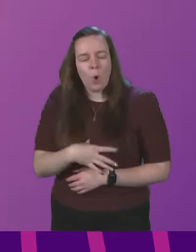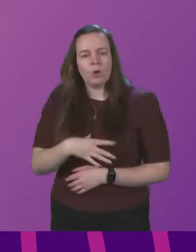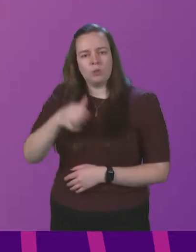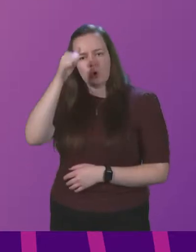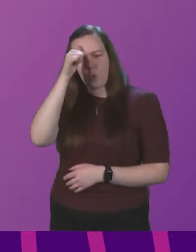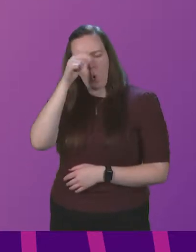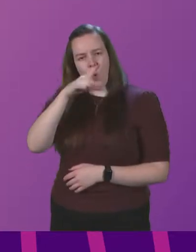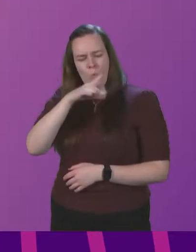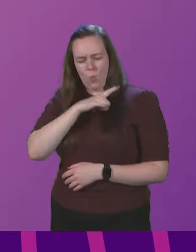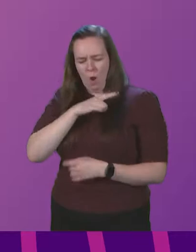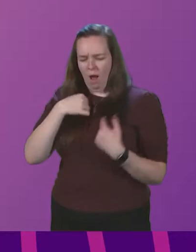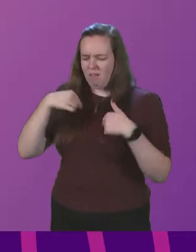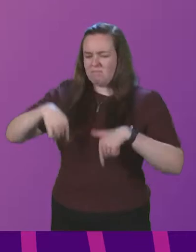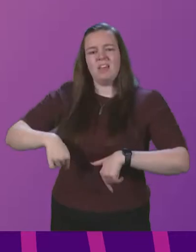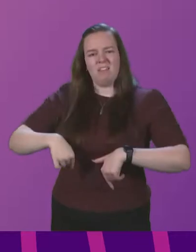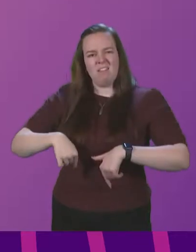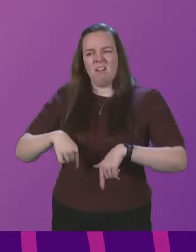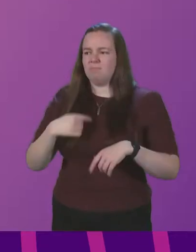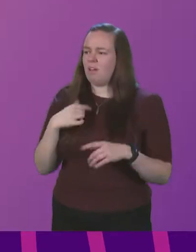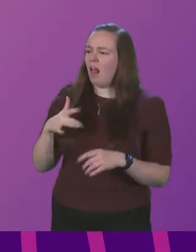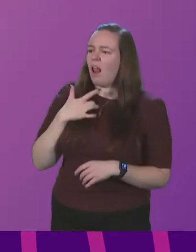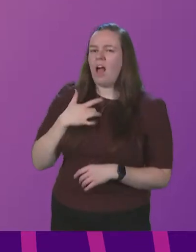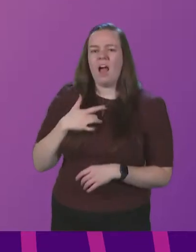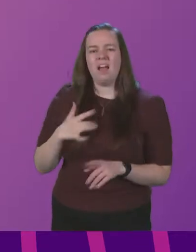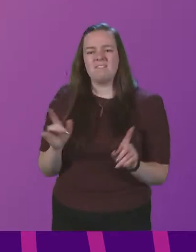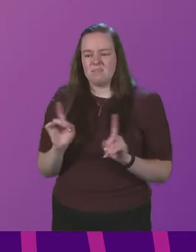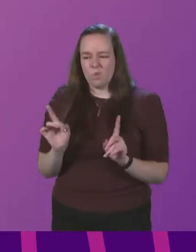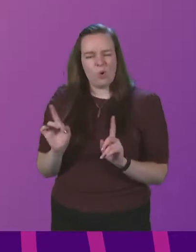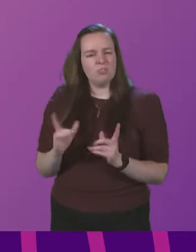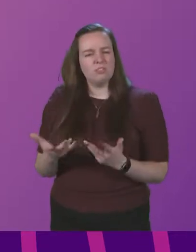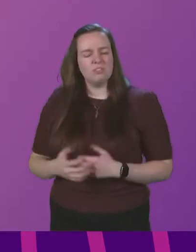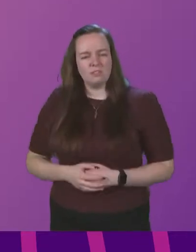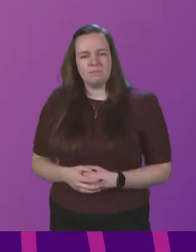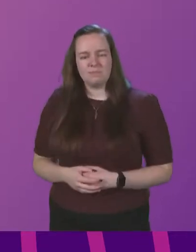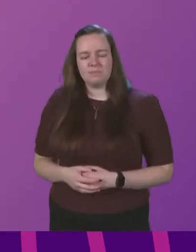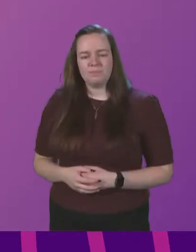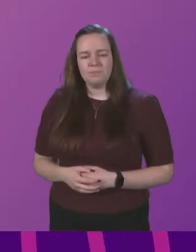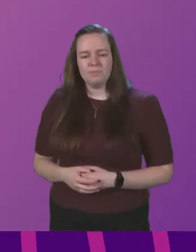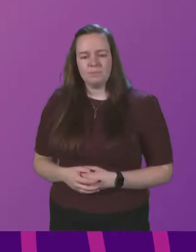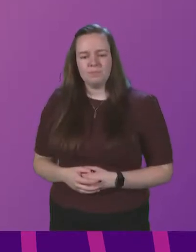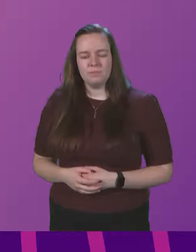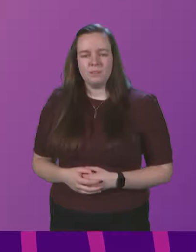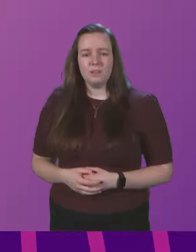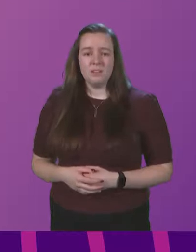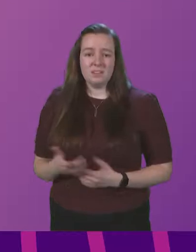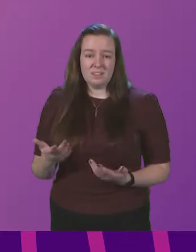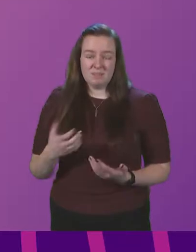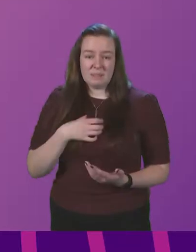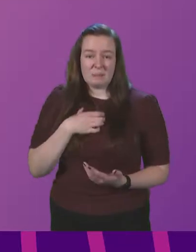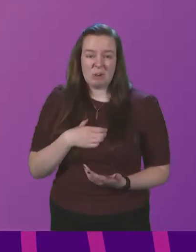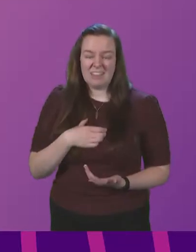know why they are here, what their lives might mean. This is no surprise.